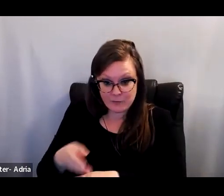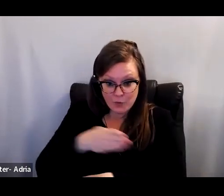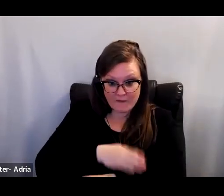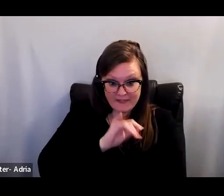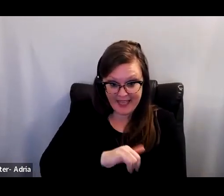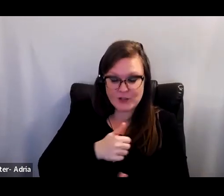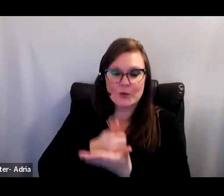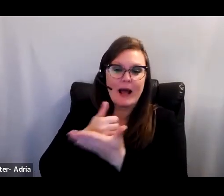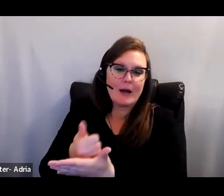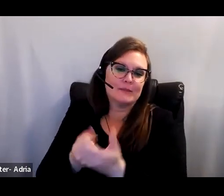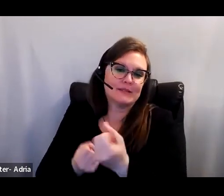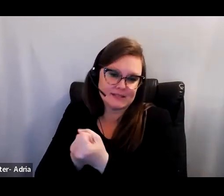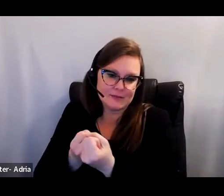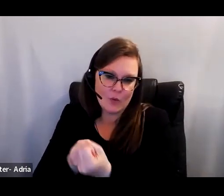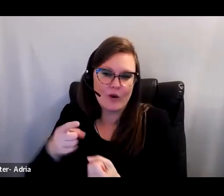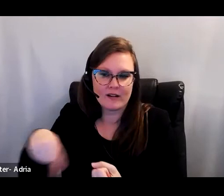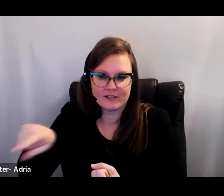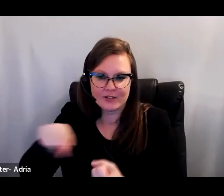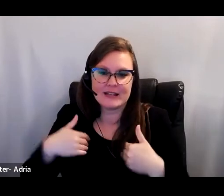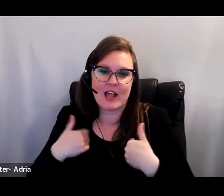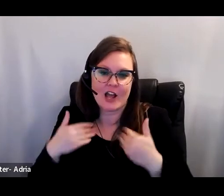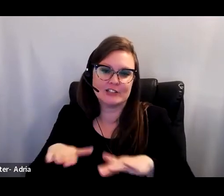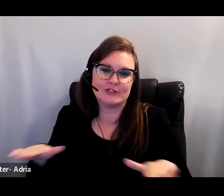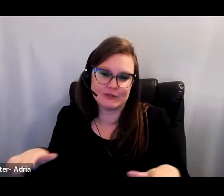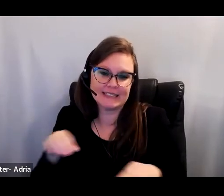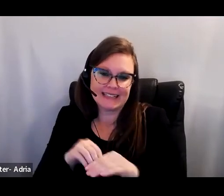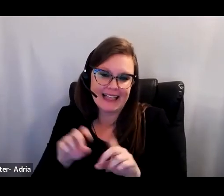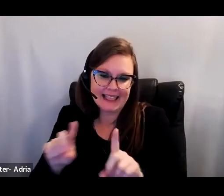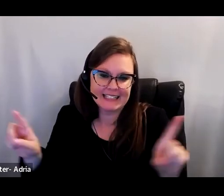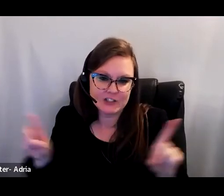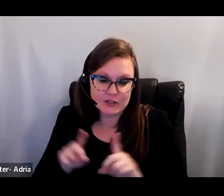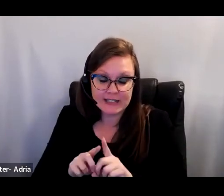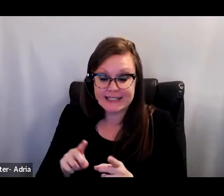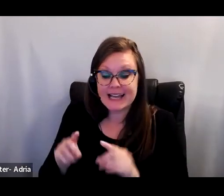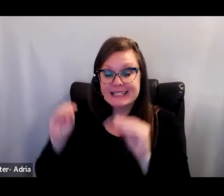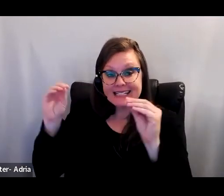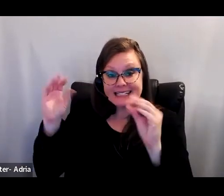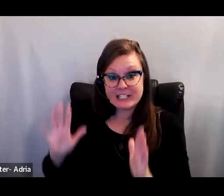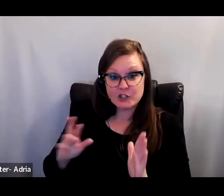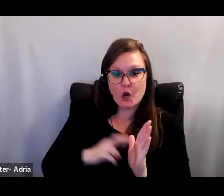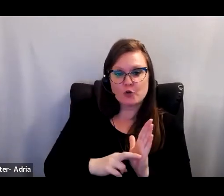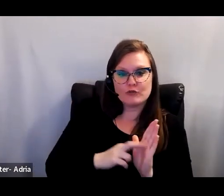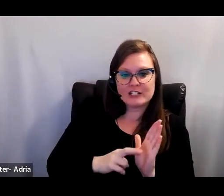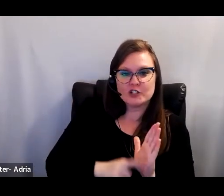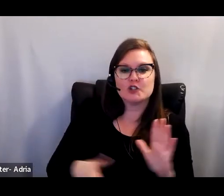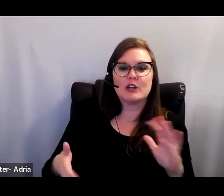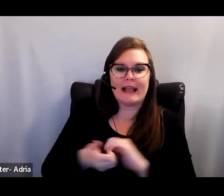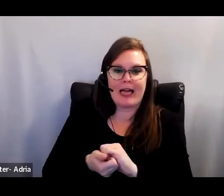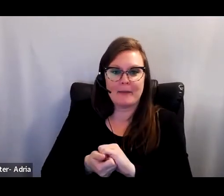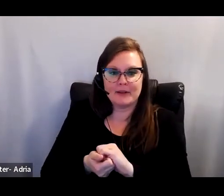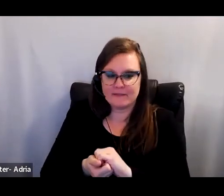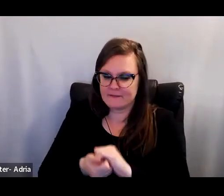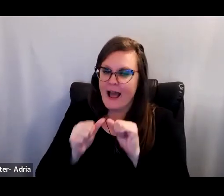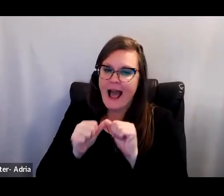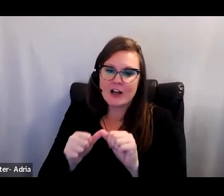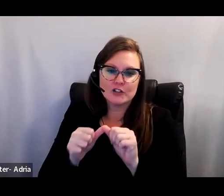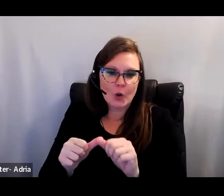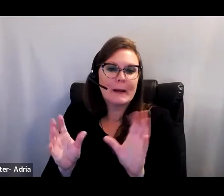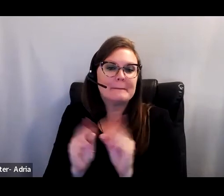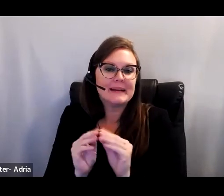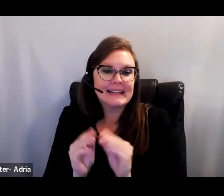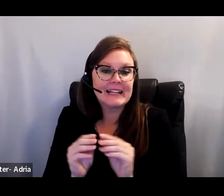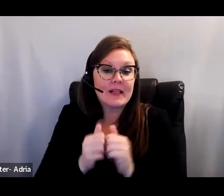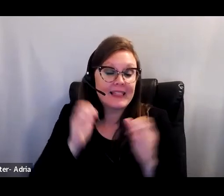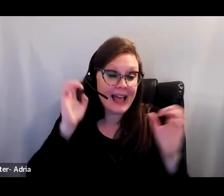A key component of this work is a teacher-researcher collaborative, a meeting, a regular ongoing meeting with educators in which we